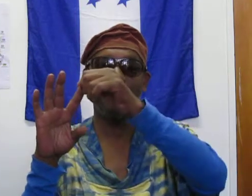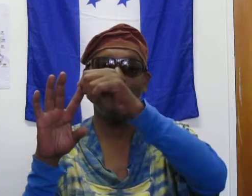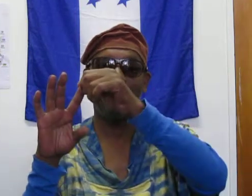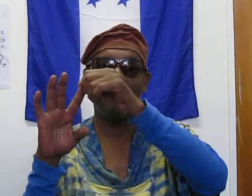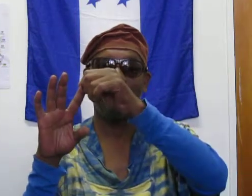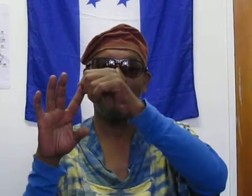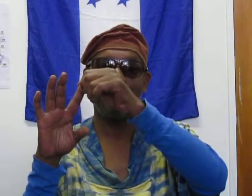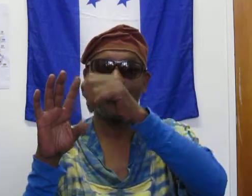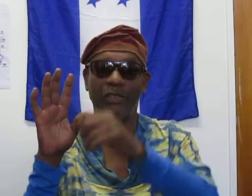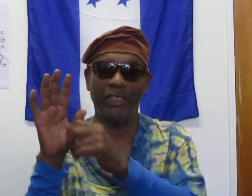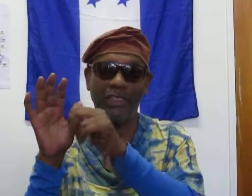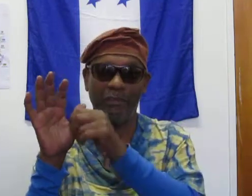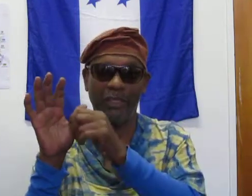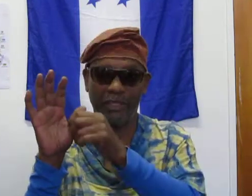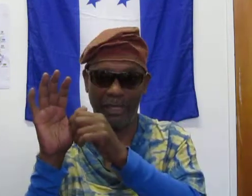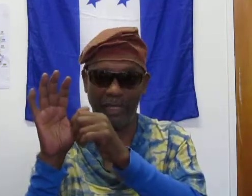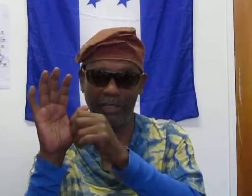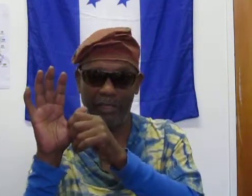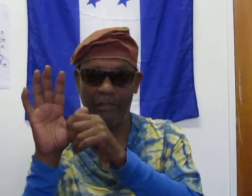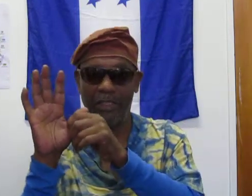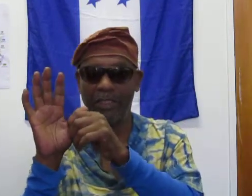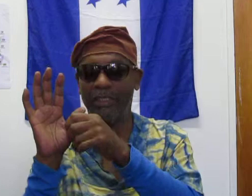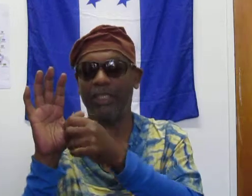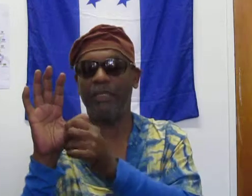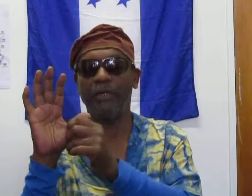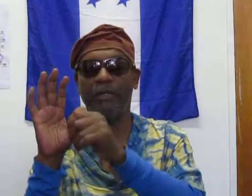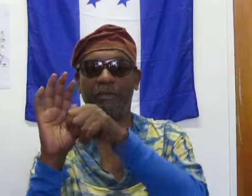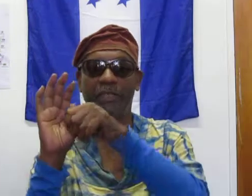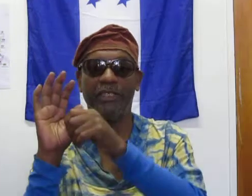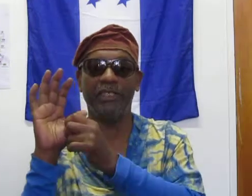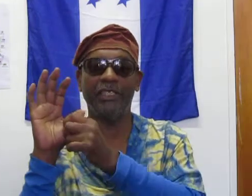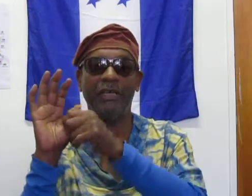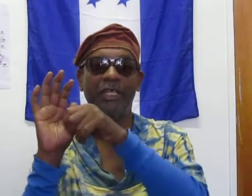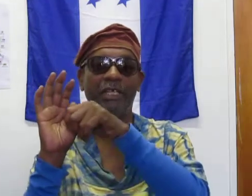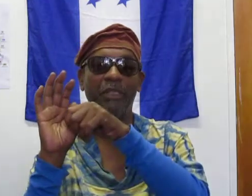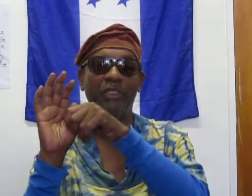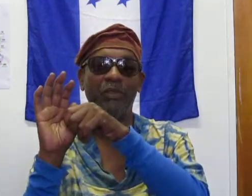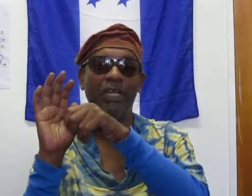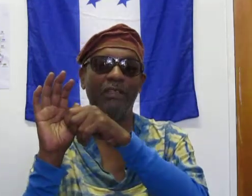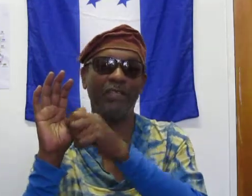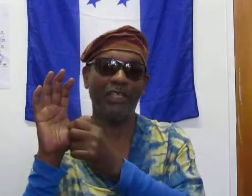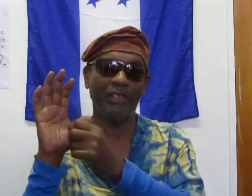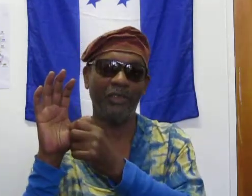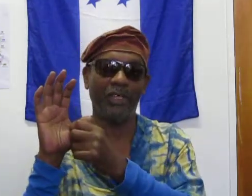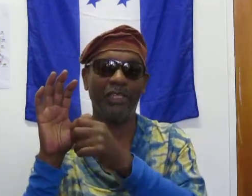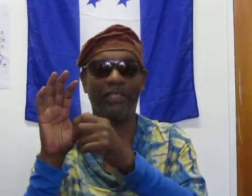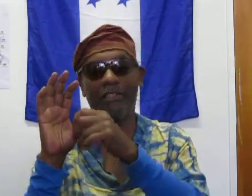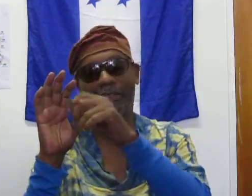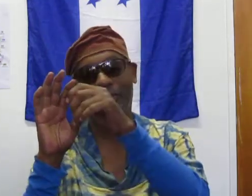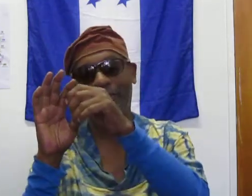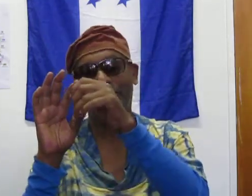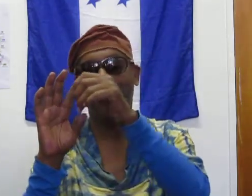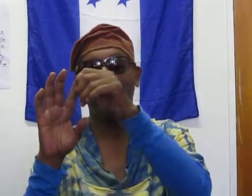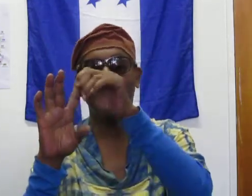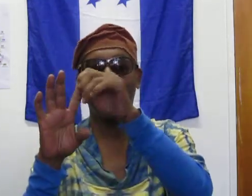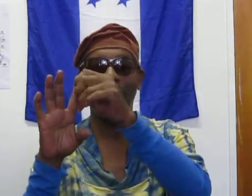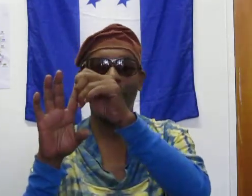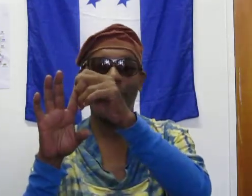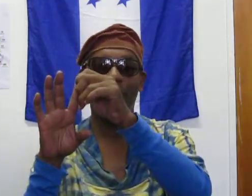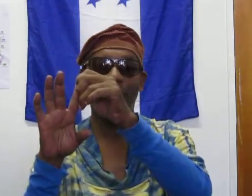now, because these have been, a lot of, well, this is like an amino, this time they can be sold out or not sold out, they, you know, whatever it is. But these are the folks